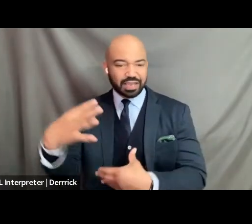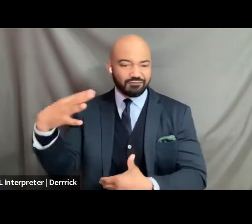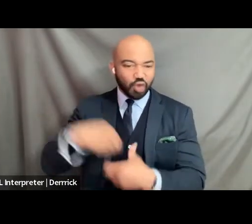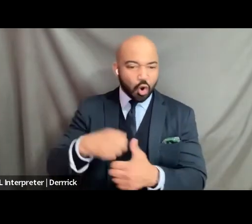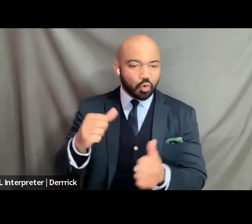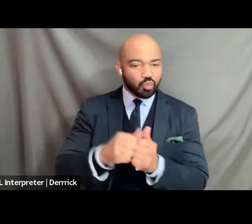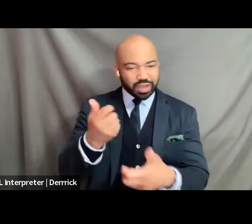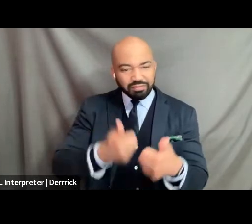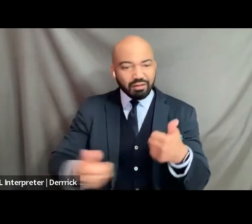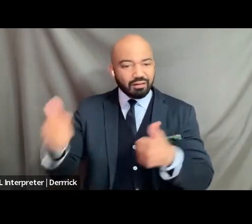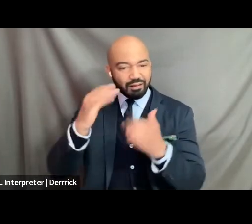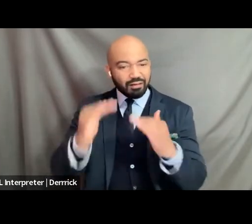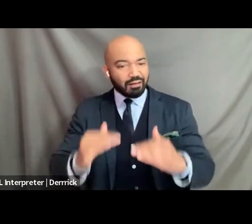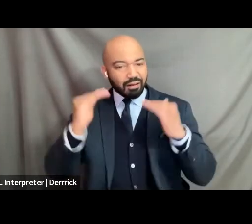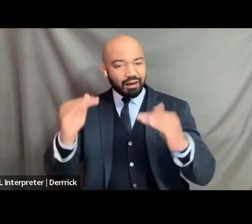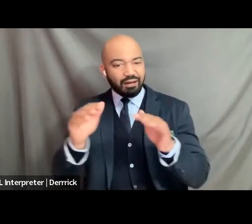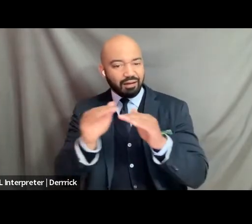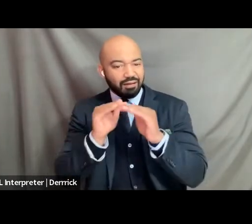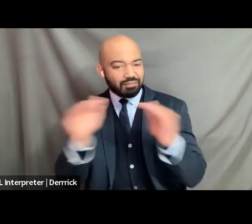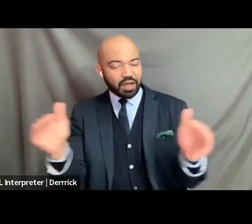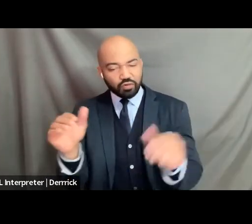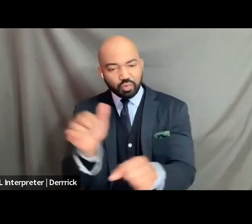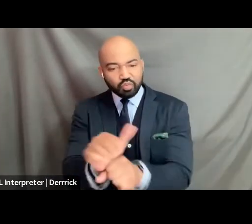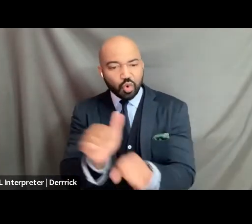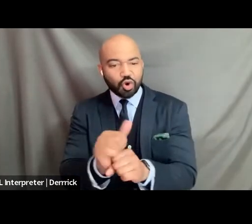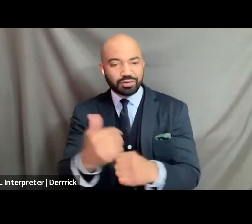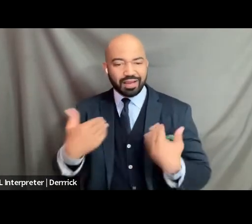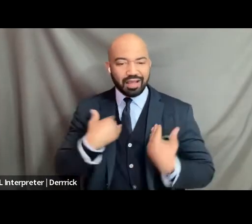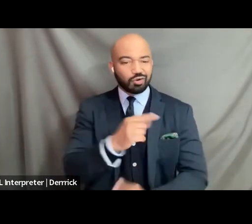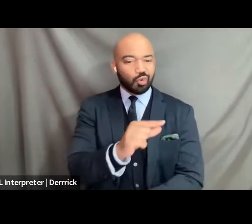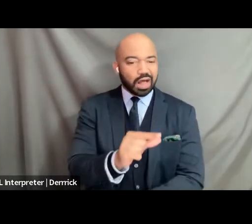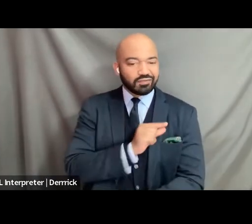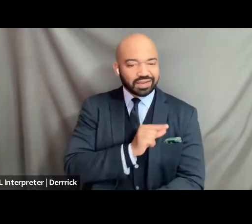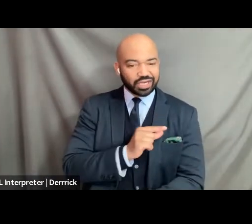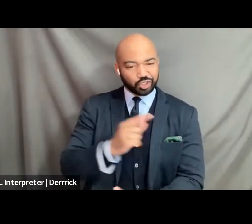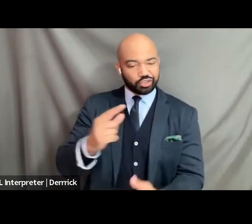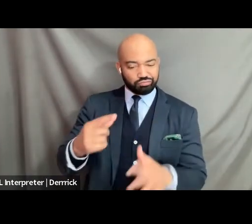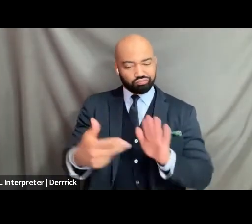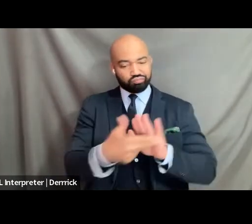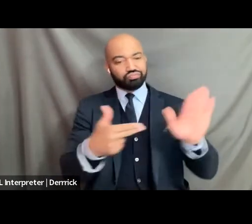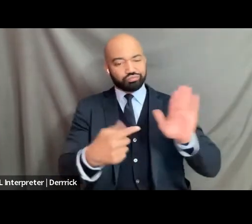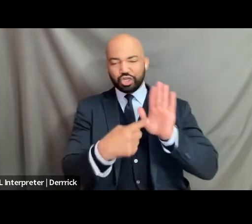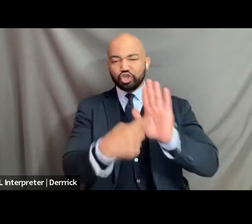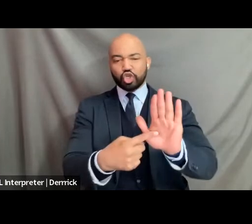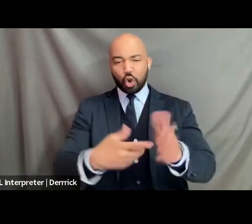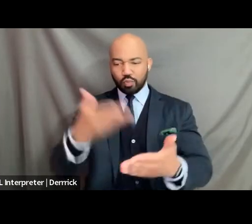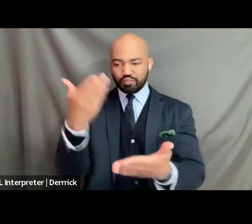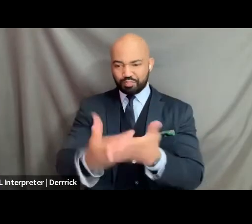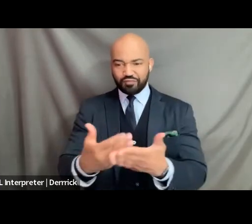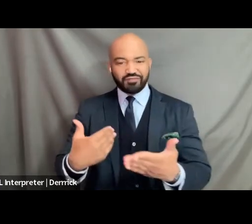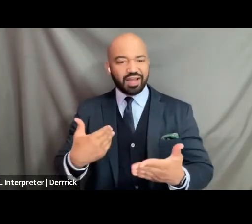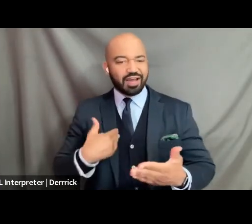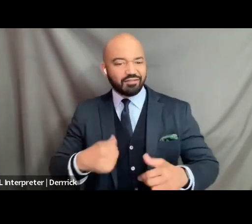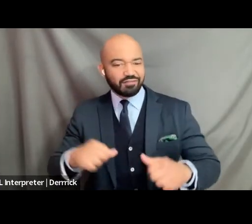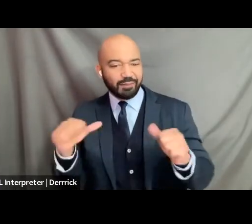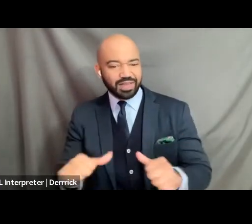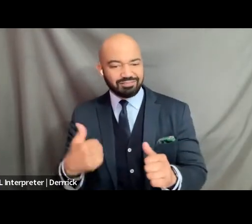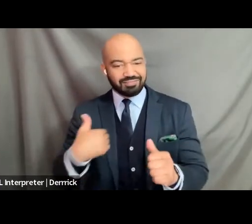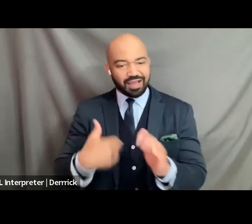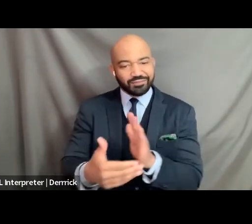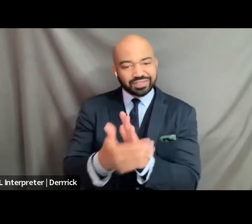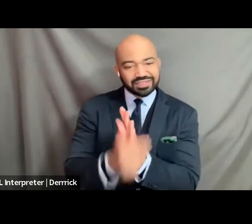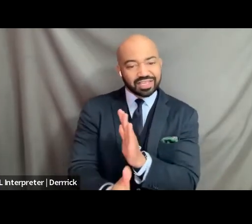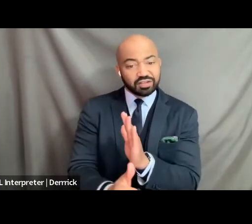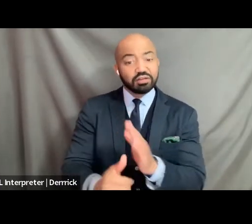wanted to uplift uh that piece of the narrative because i think it's really important that as we know that this is going to be